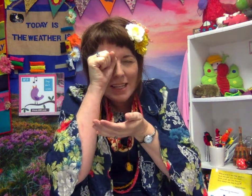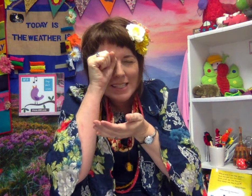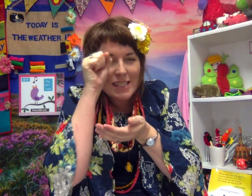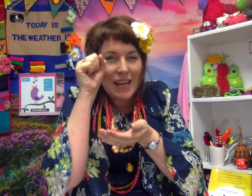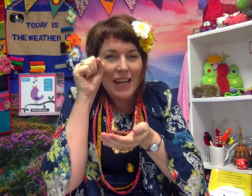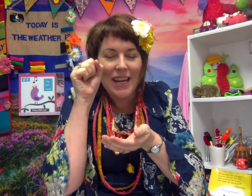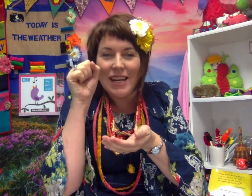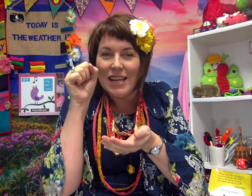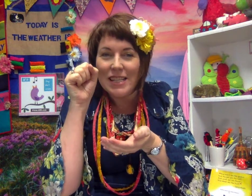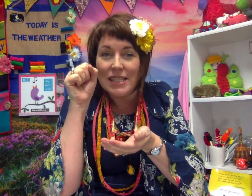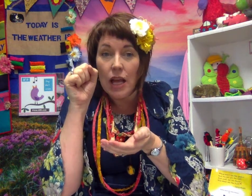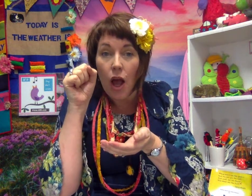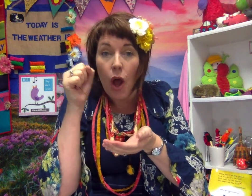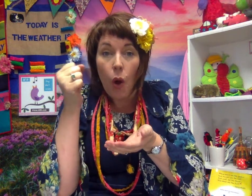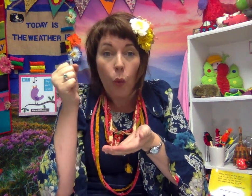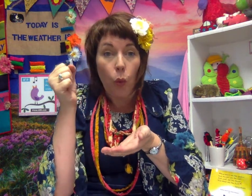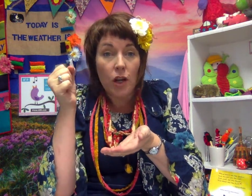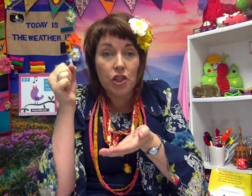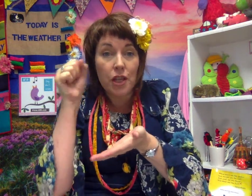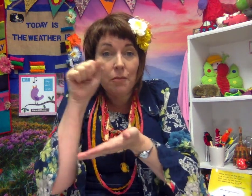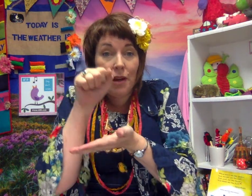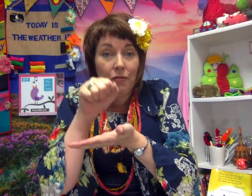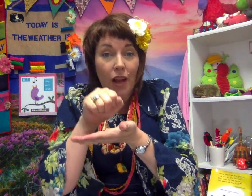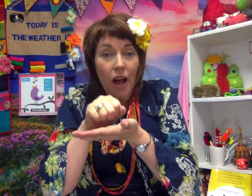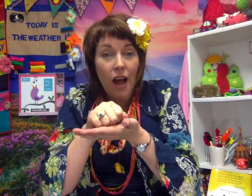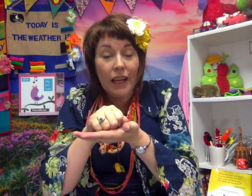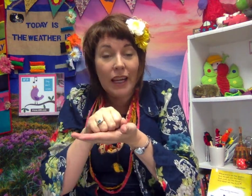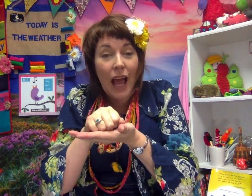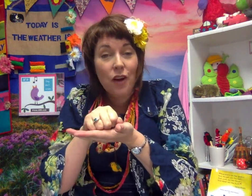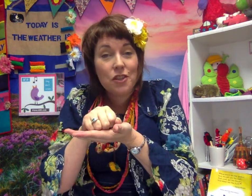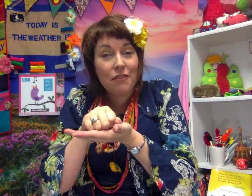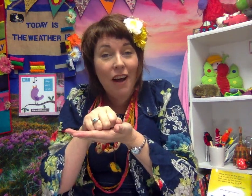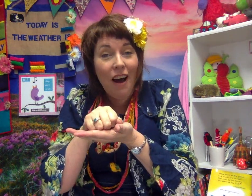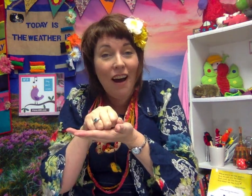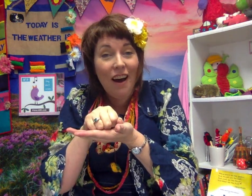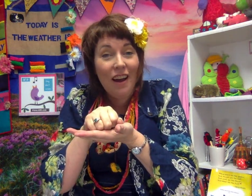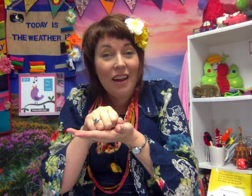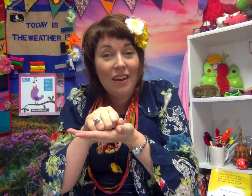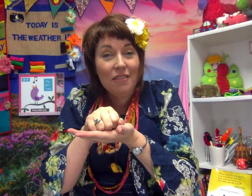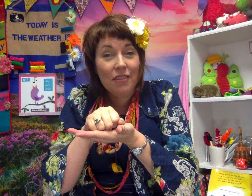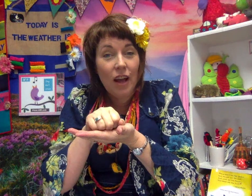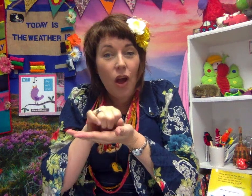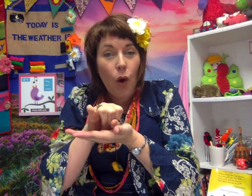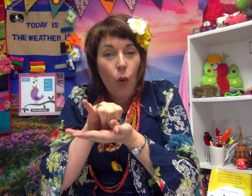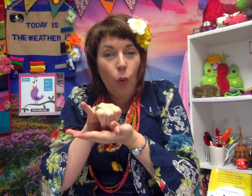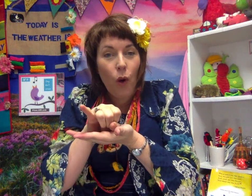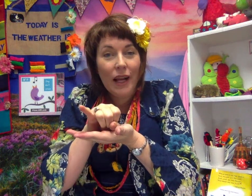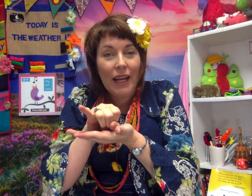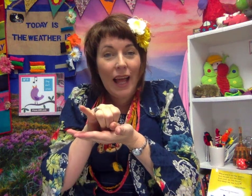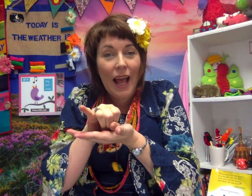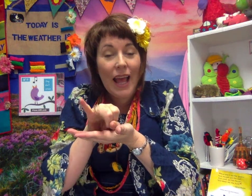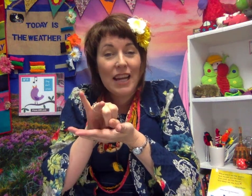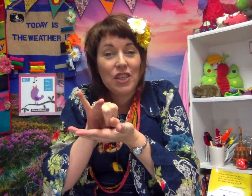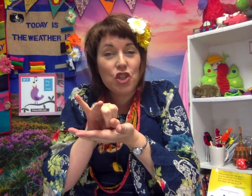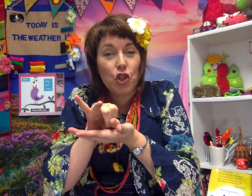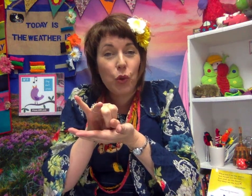sees. Watch them come flying out of the hive. 1 and 2